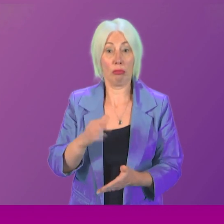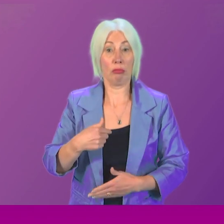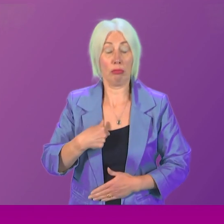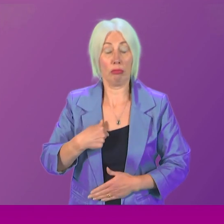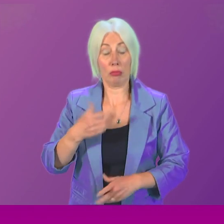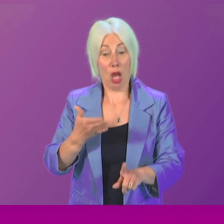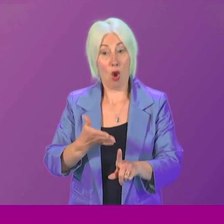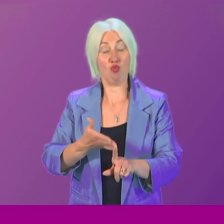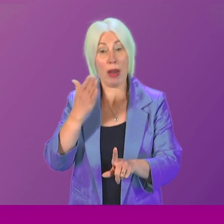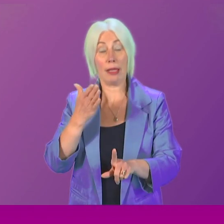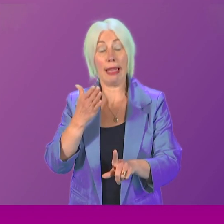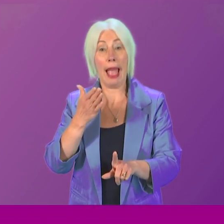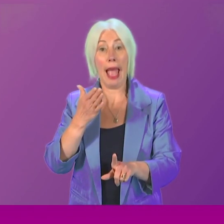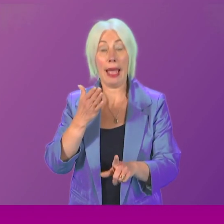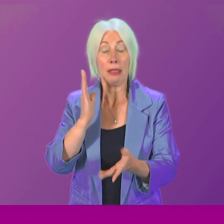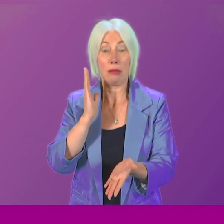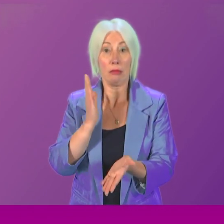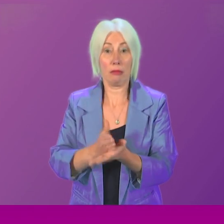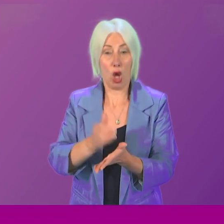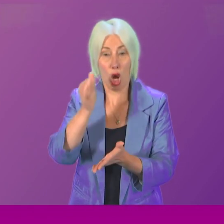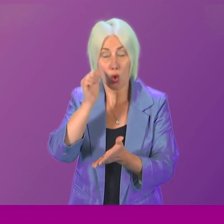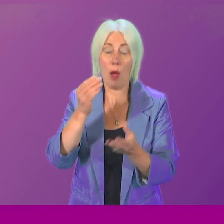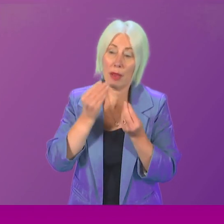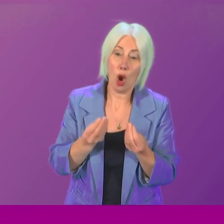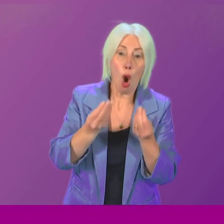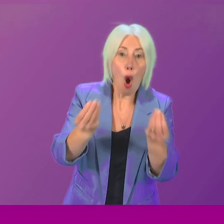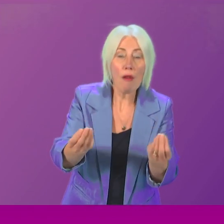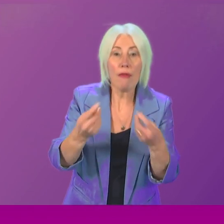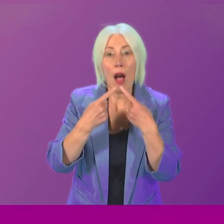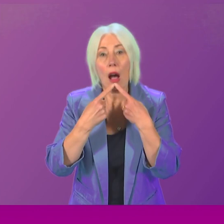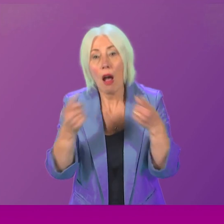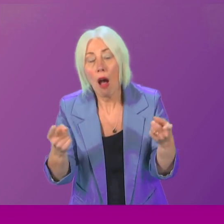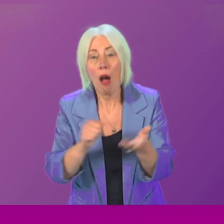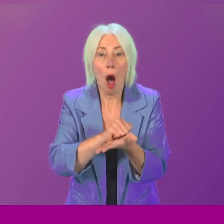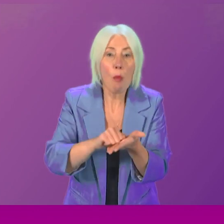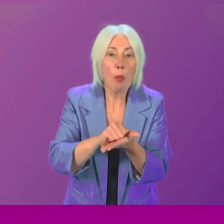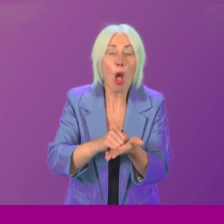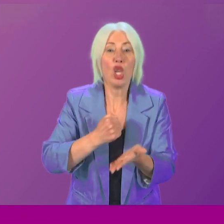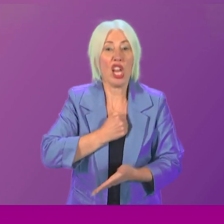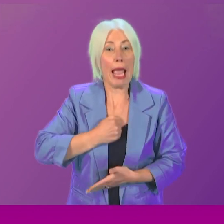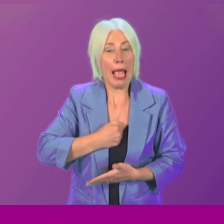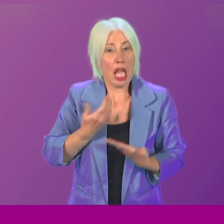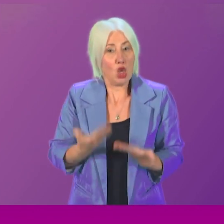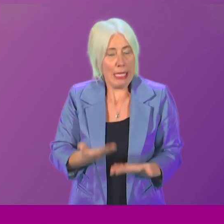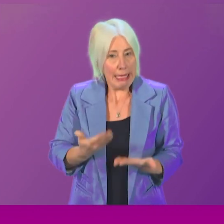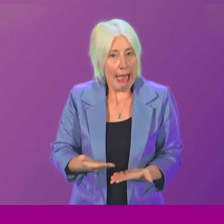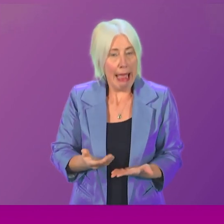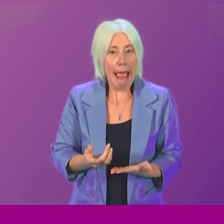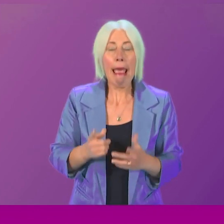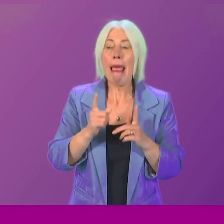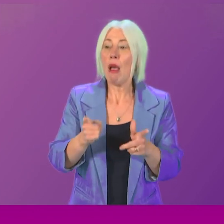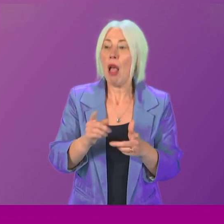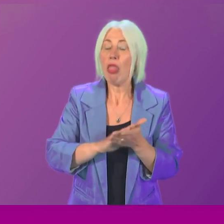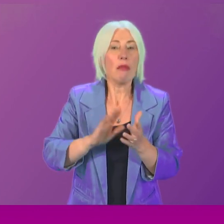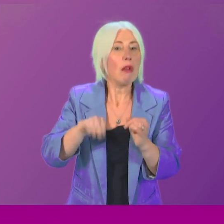and understand completely the importance of offering an apology today, it is in many respects not the end